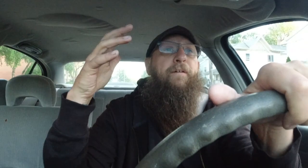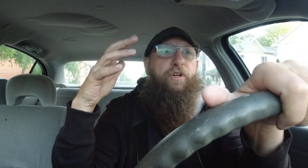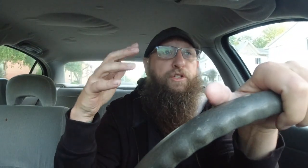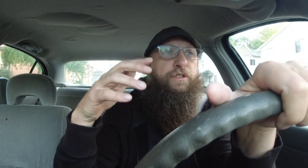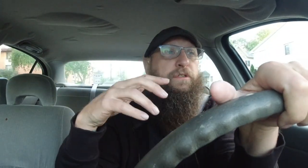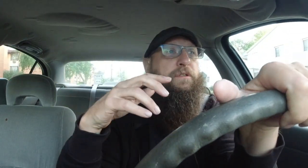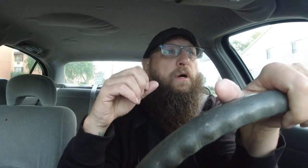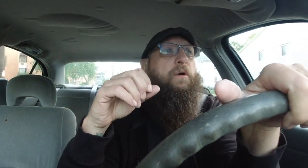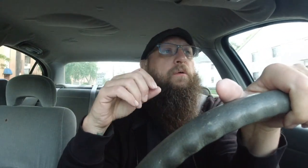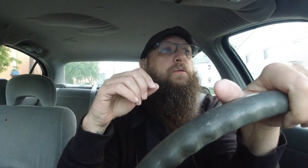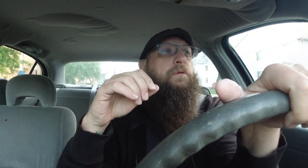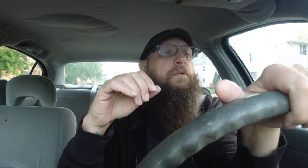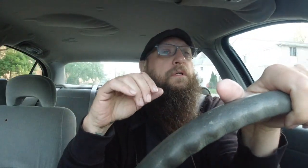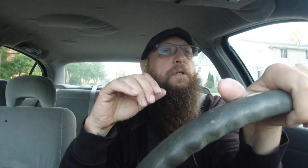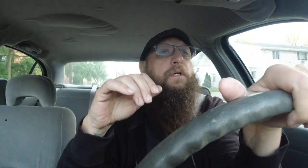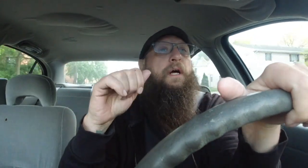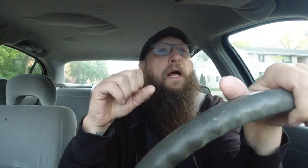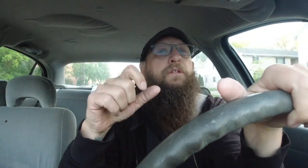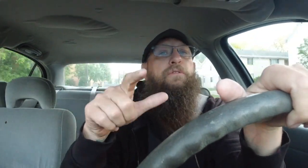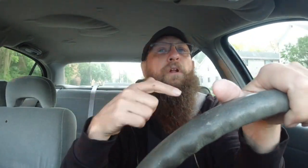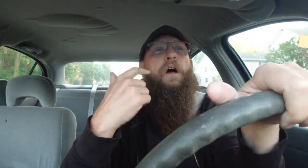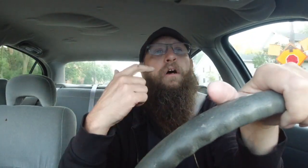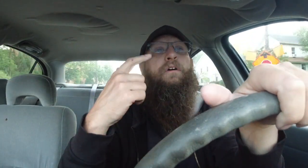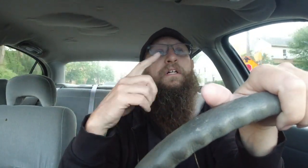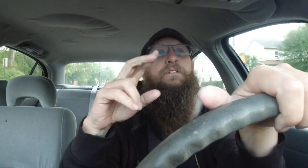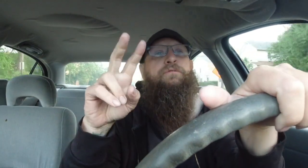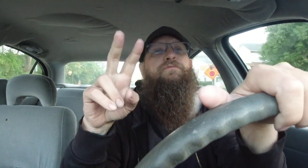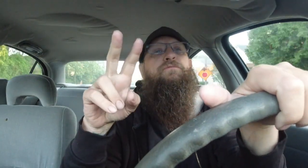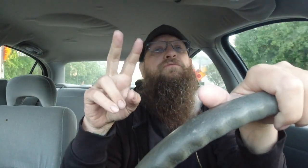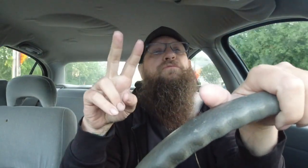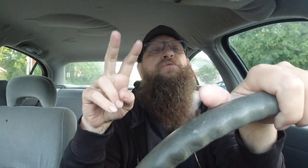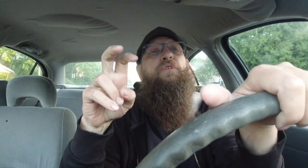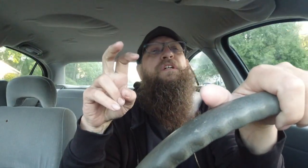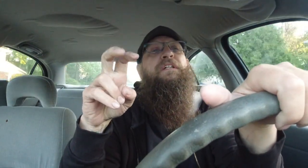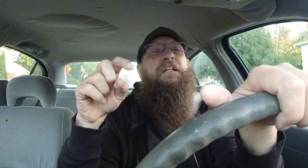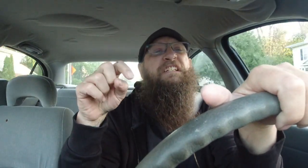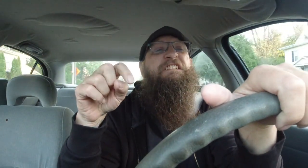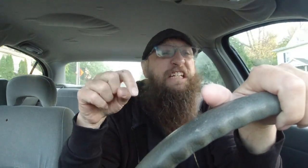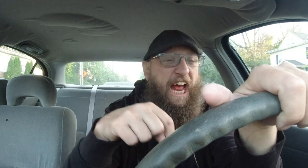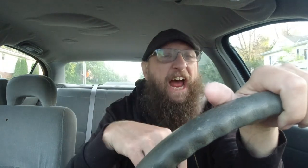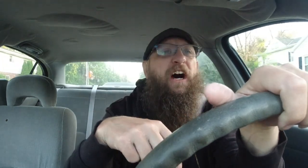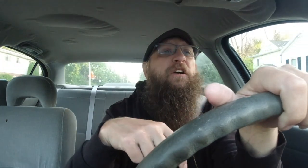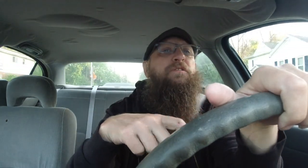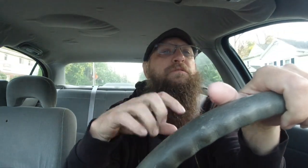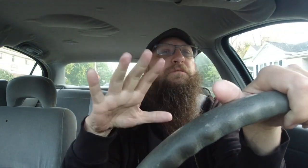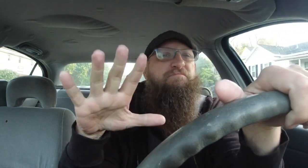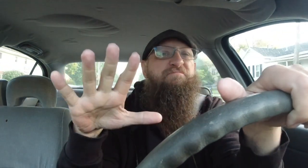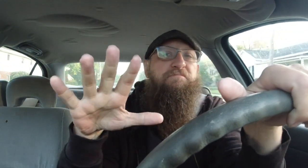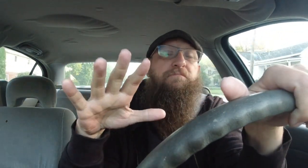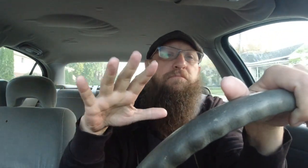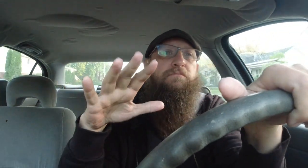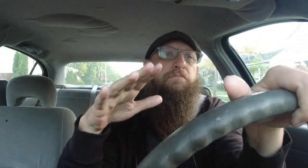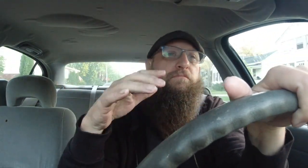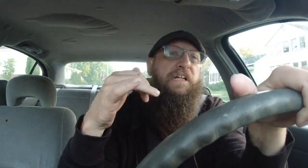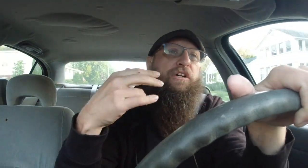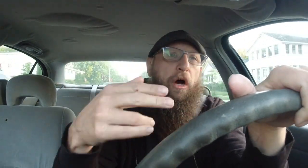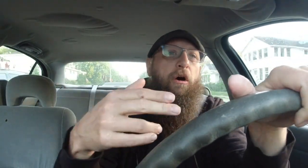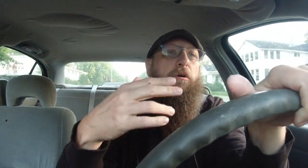so as long as putting it down called